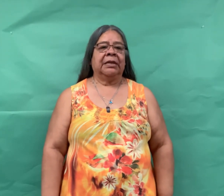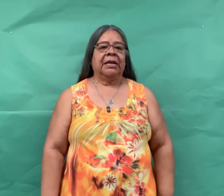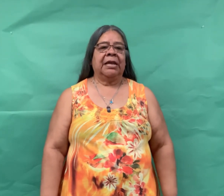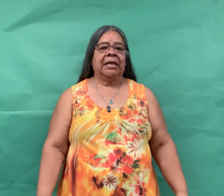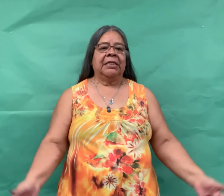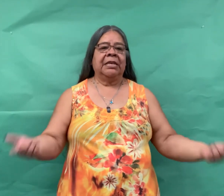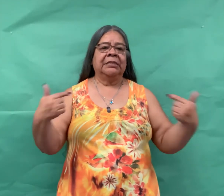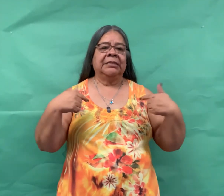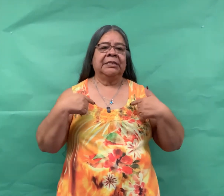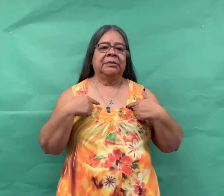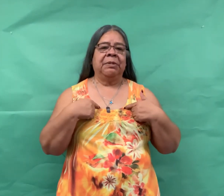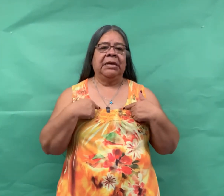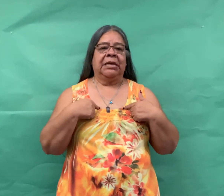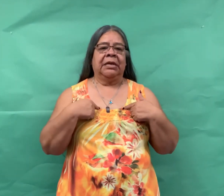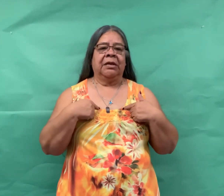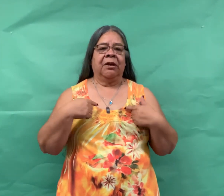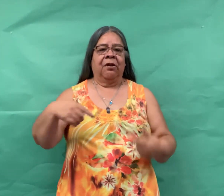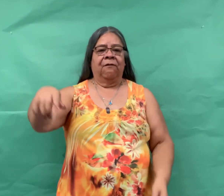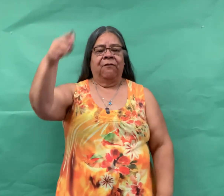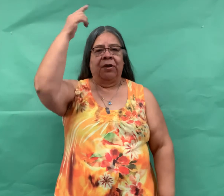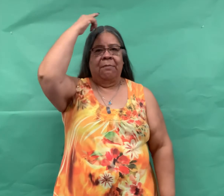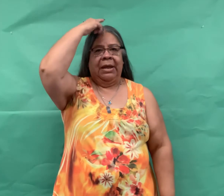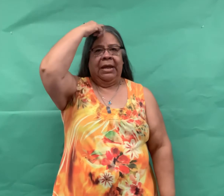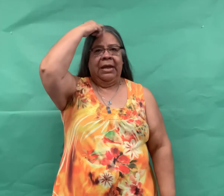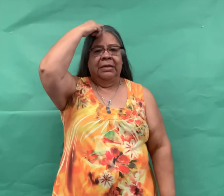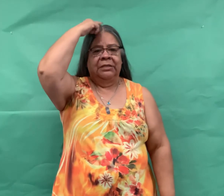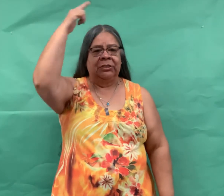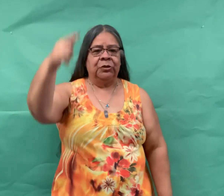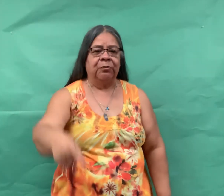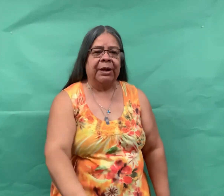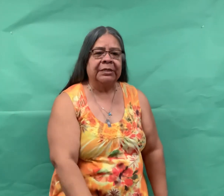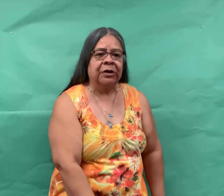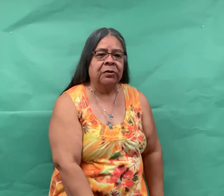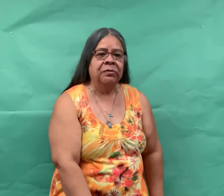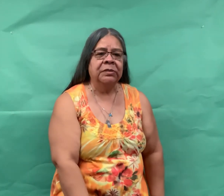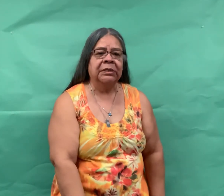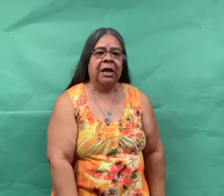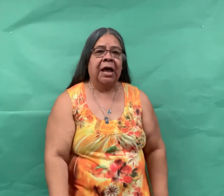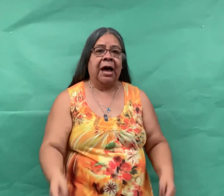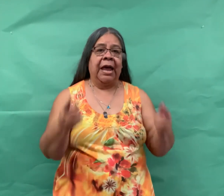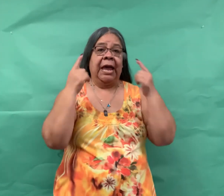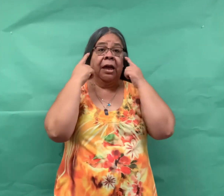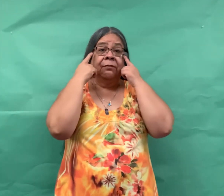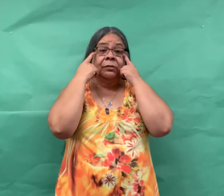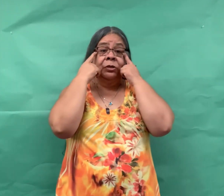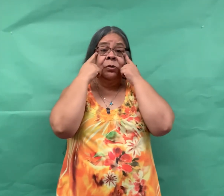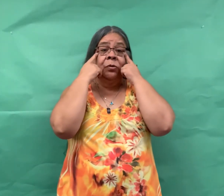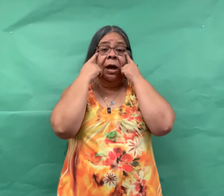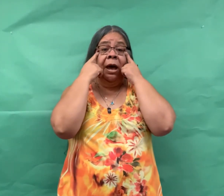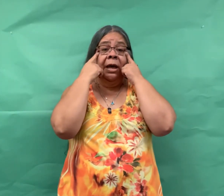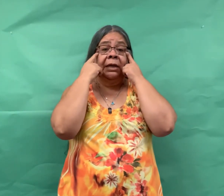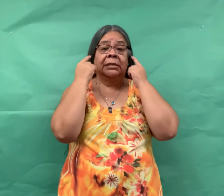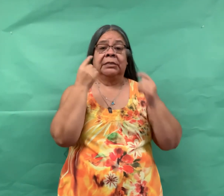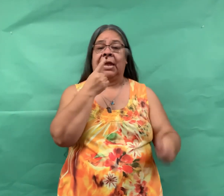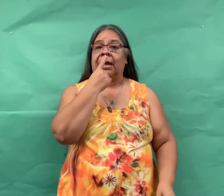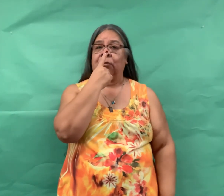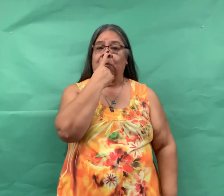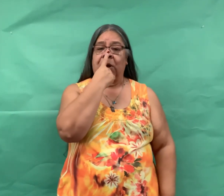This is me from my head to my toes. I have two eyes and one